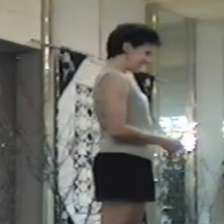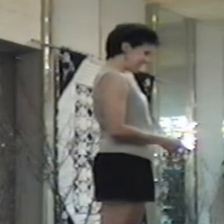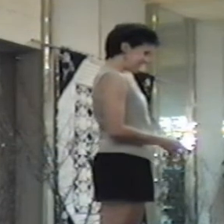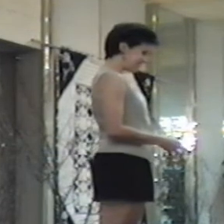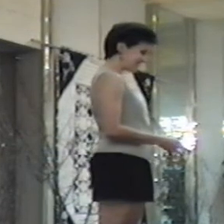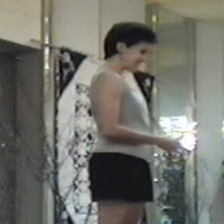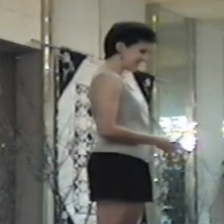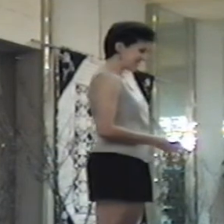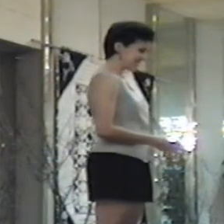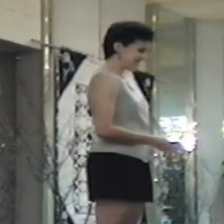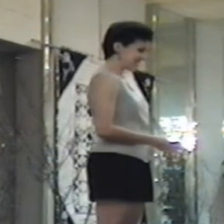How do you feel?